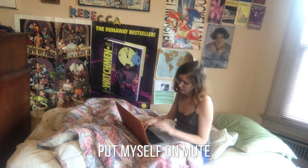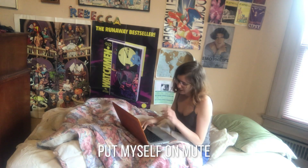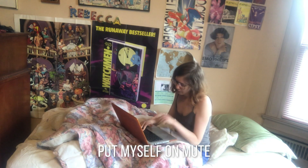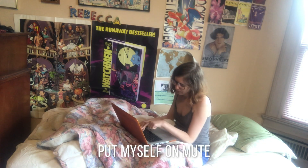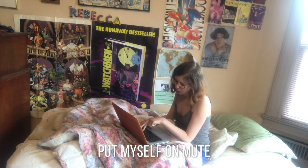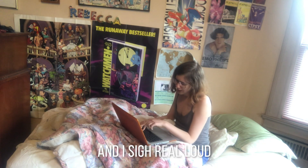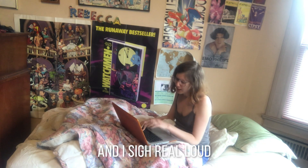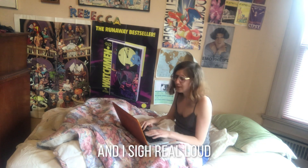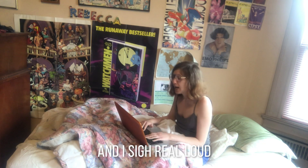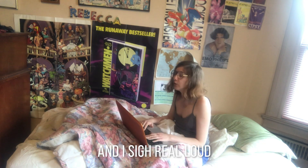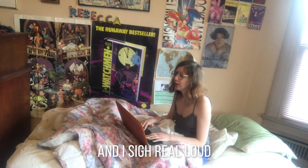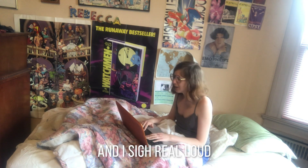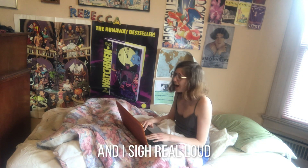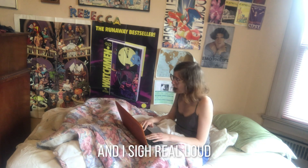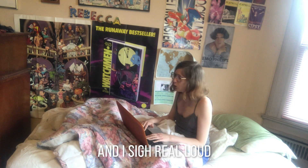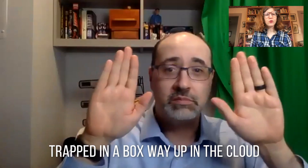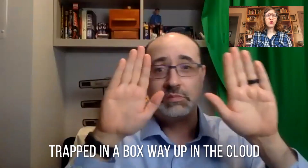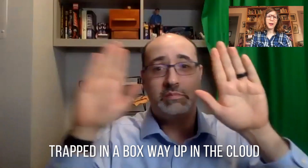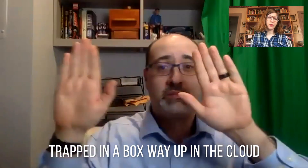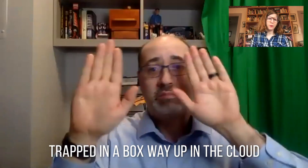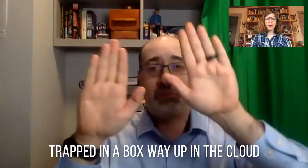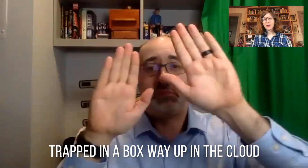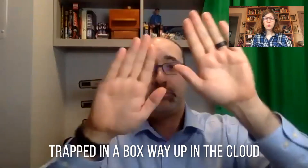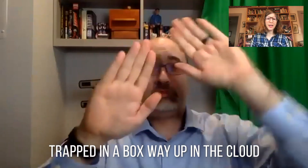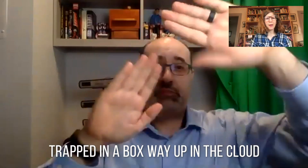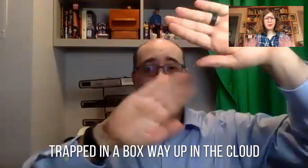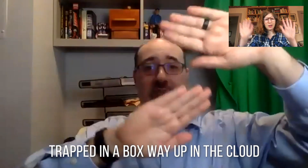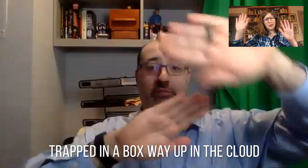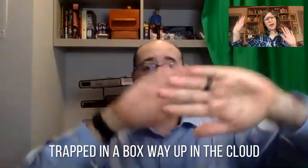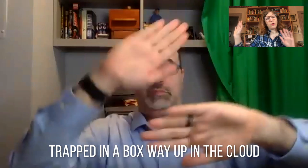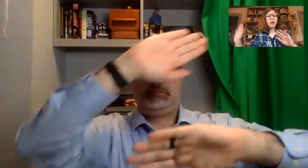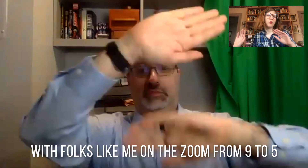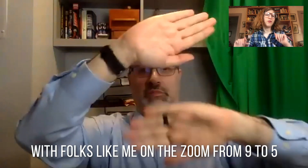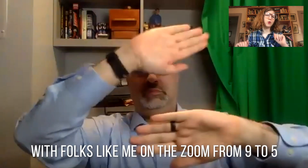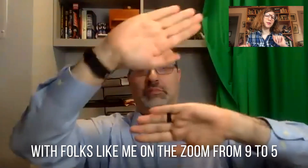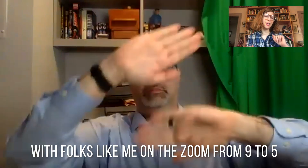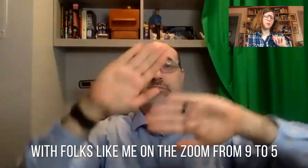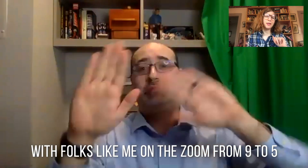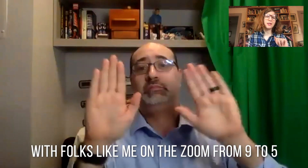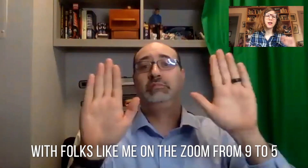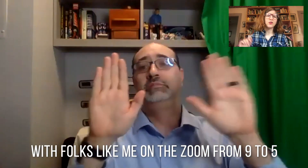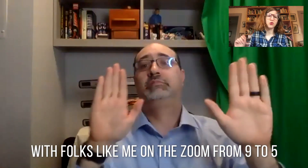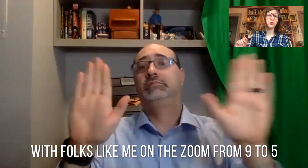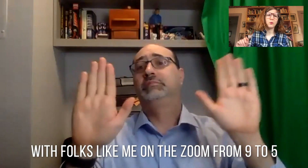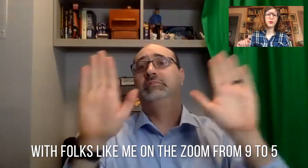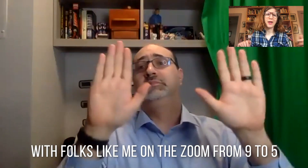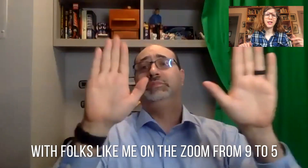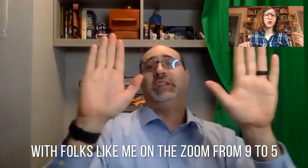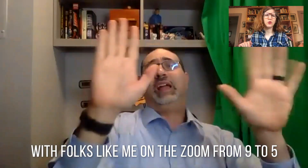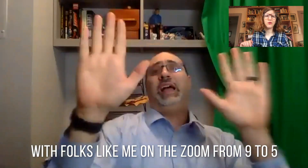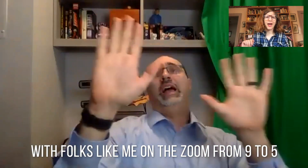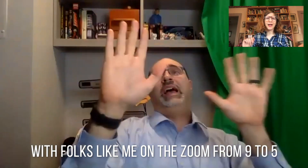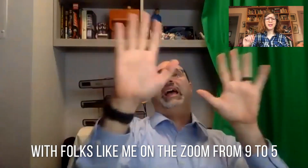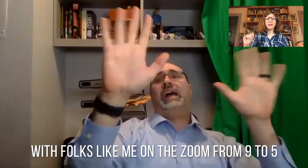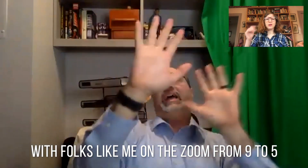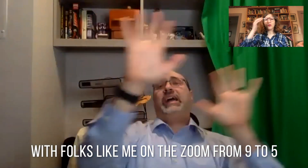Put myself on mute and I sigh real loud. Trapped in a box way up in the cloud with folks like me on the Zoom from 9